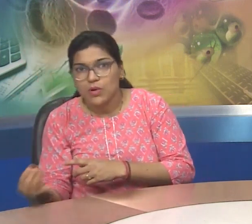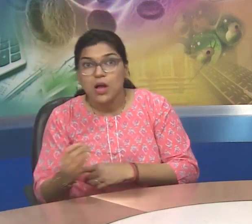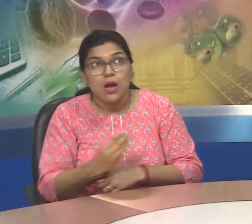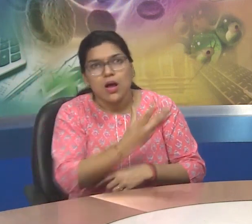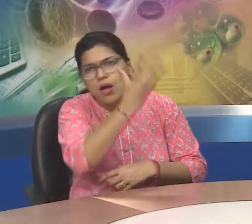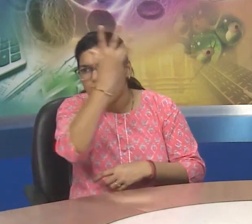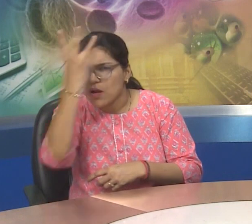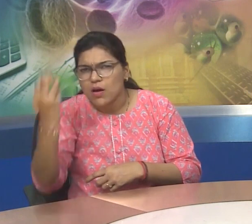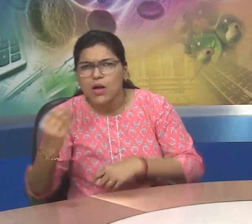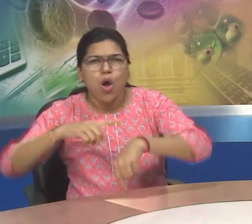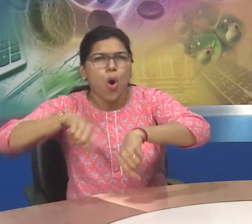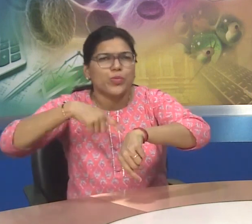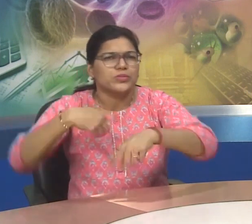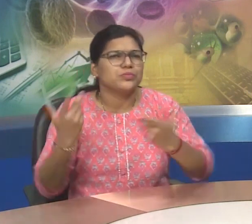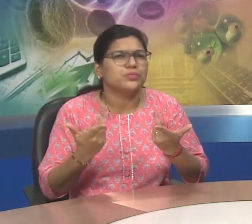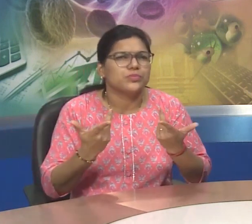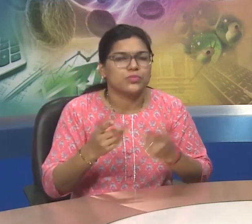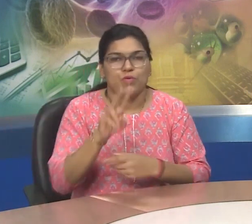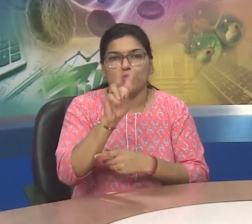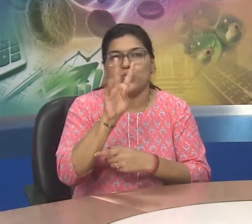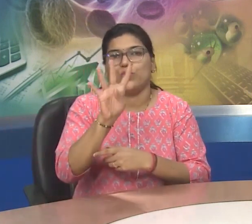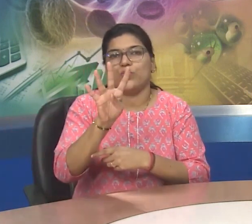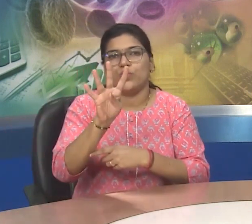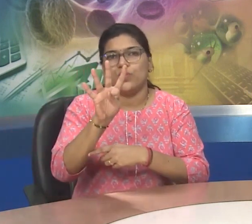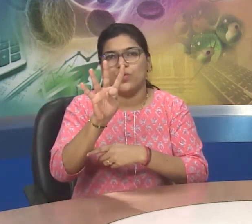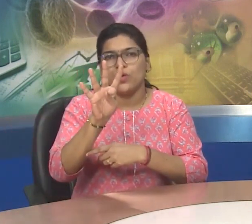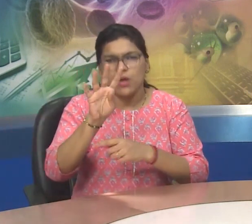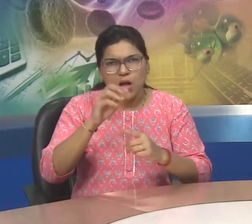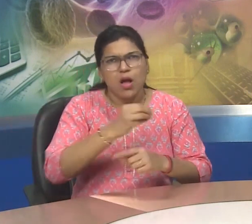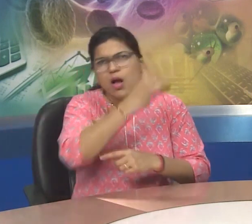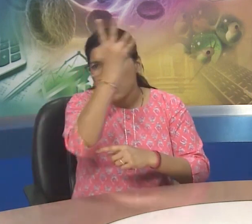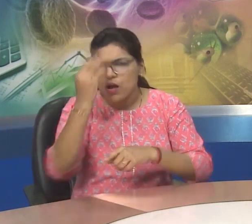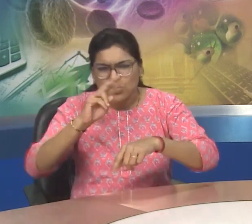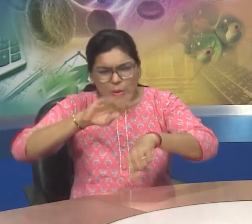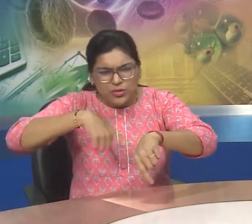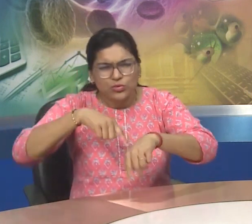day and night cycle consists only twenty four